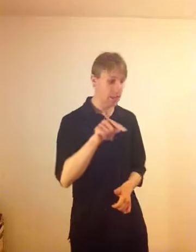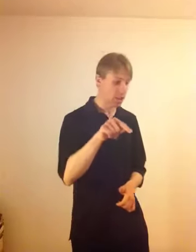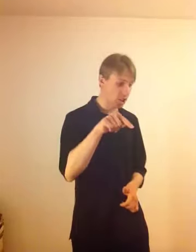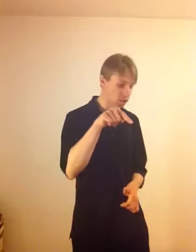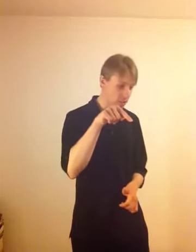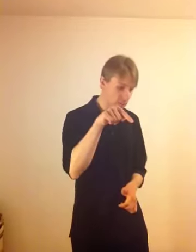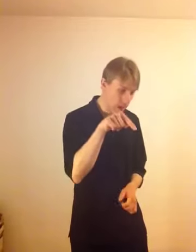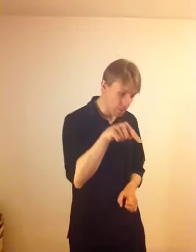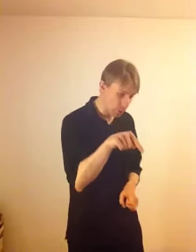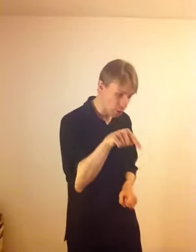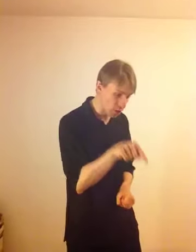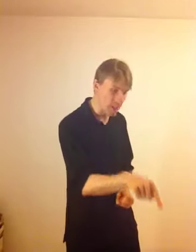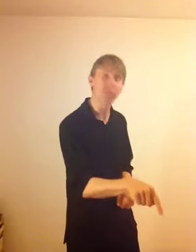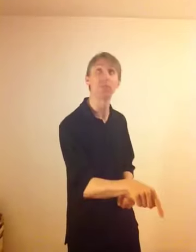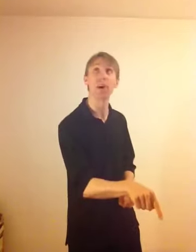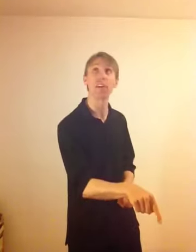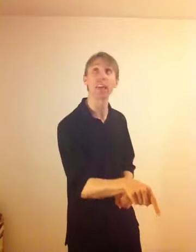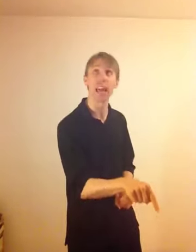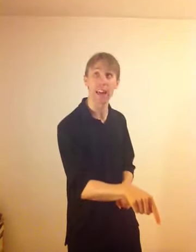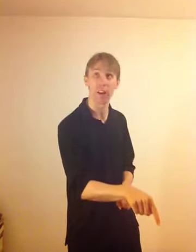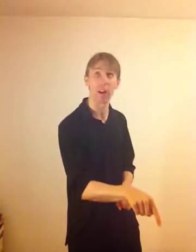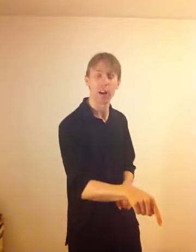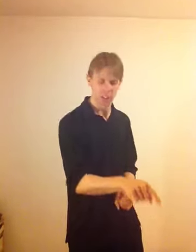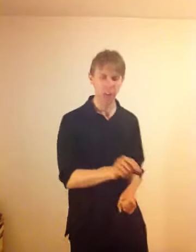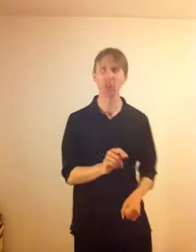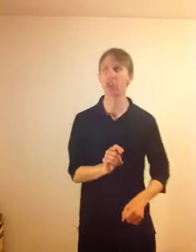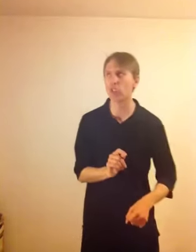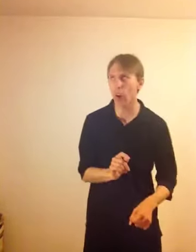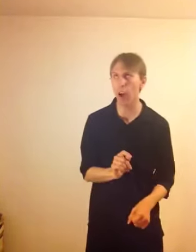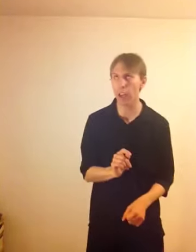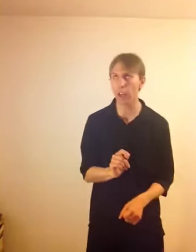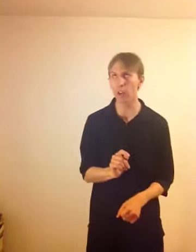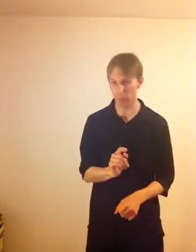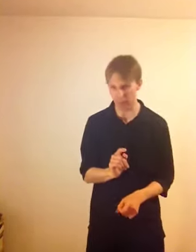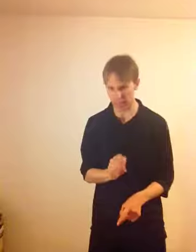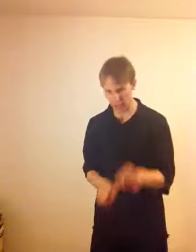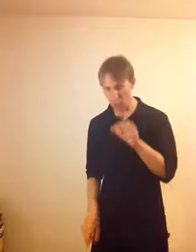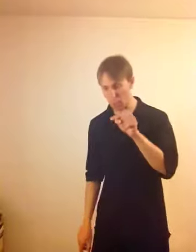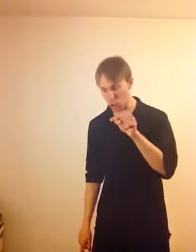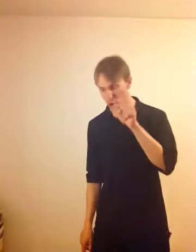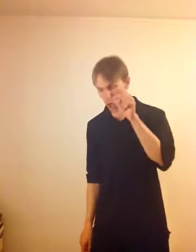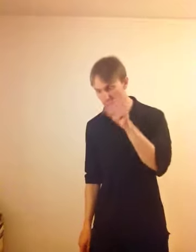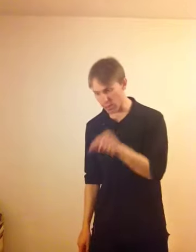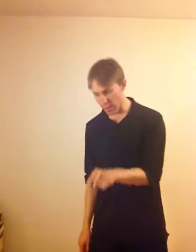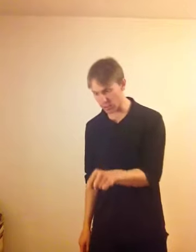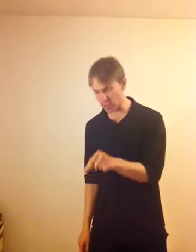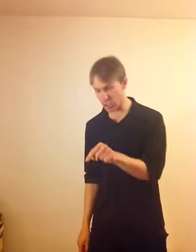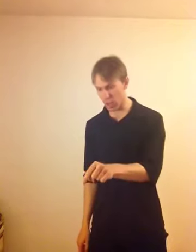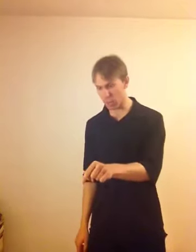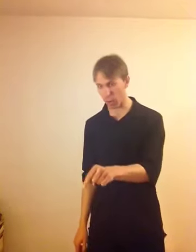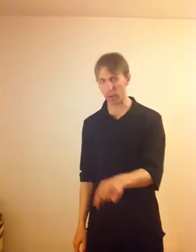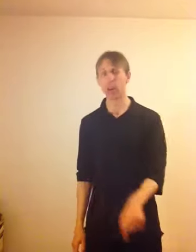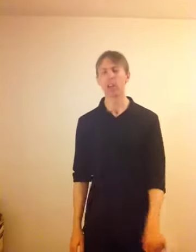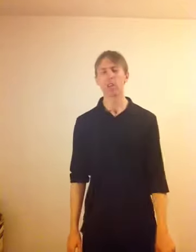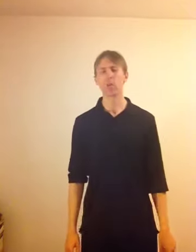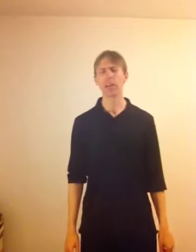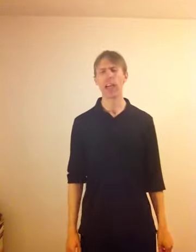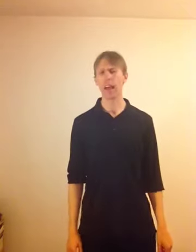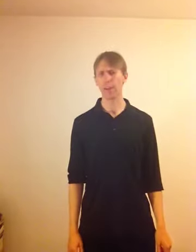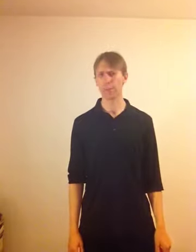you just simply push this button here To destroy a duplicate, push this button. We have